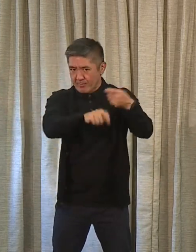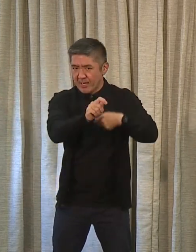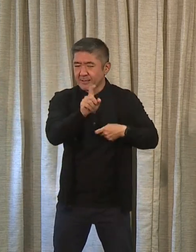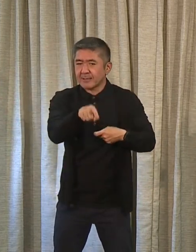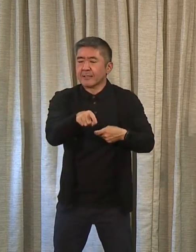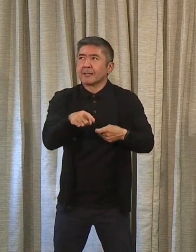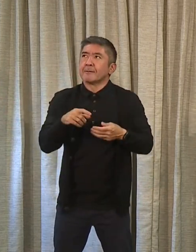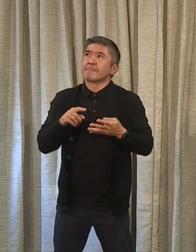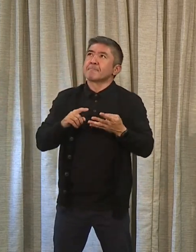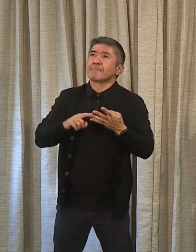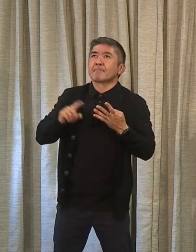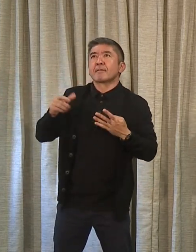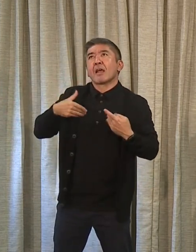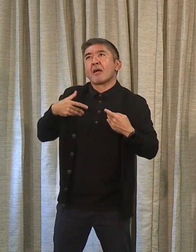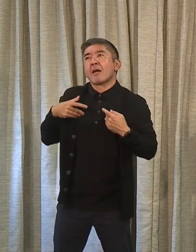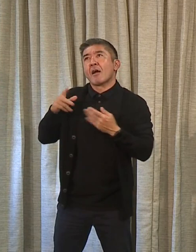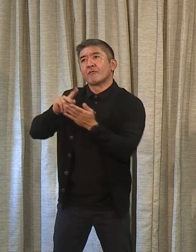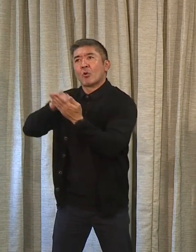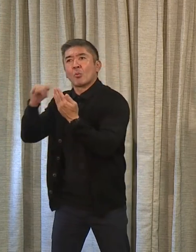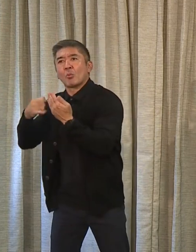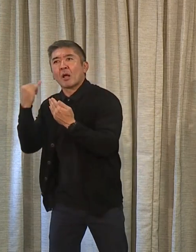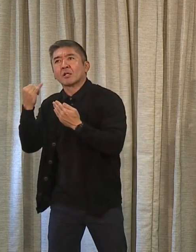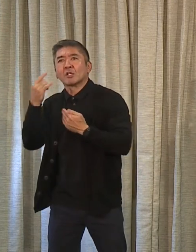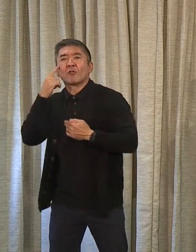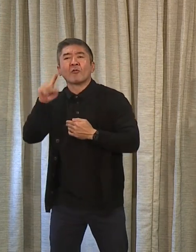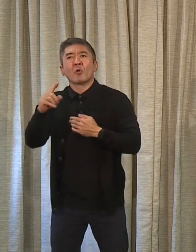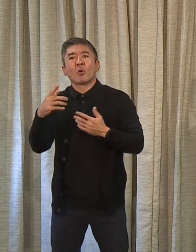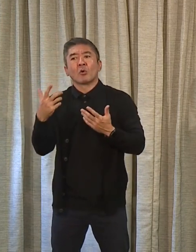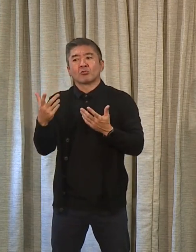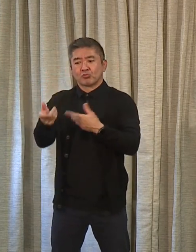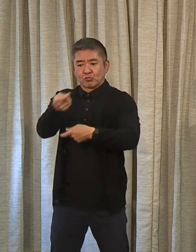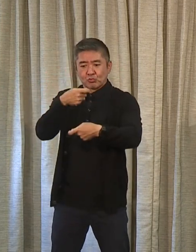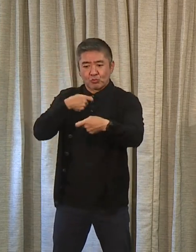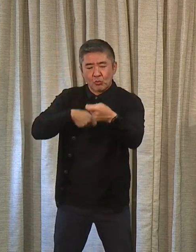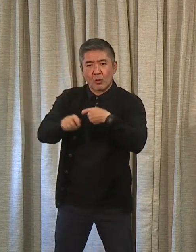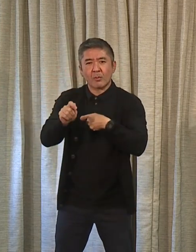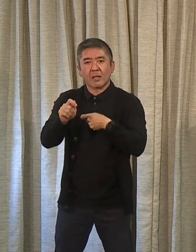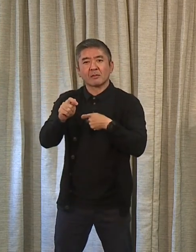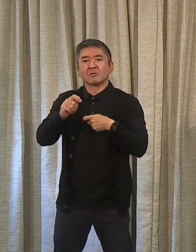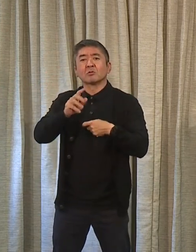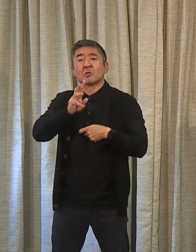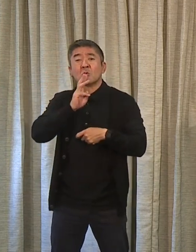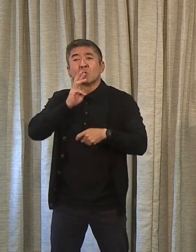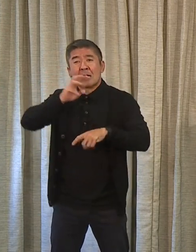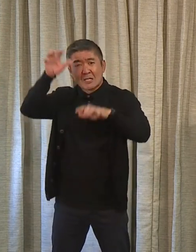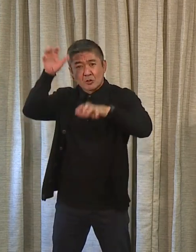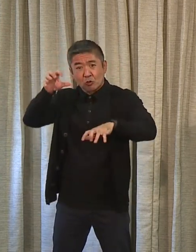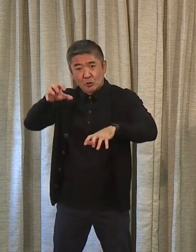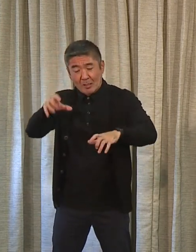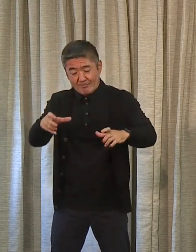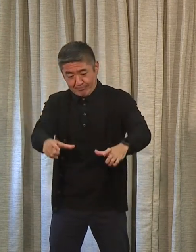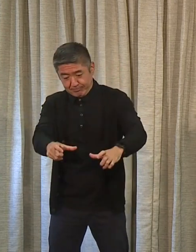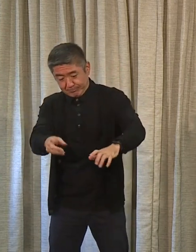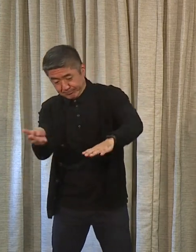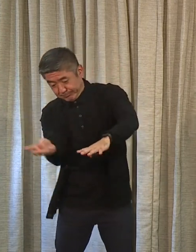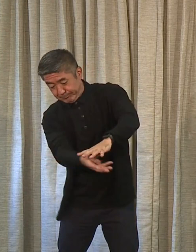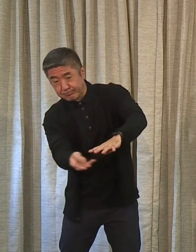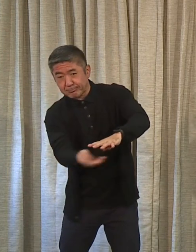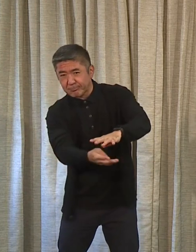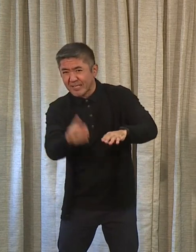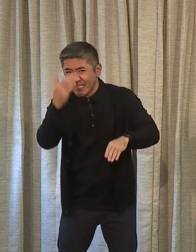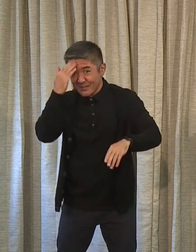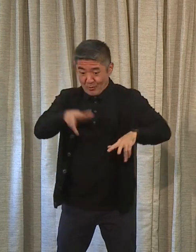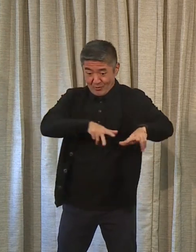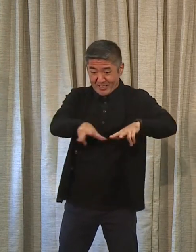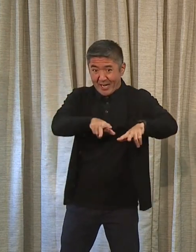We have projects to replace a lot of storm drain inlets. So these are on the curves in the streets